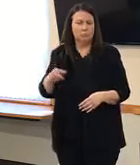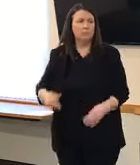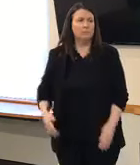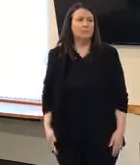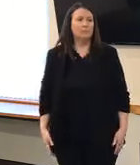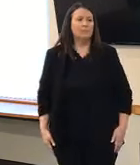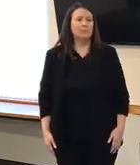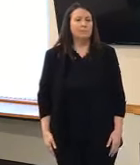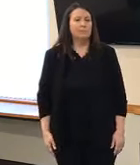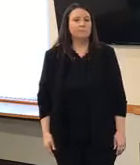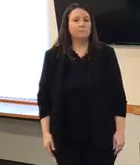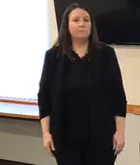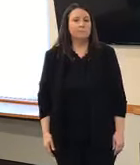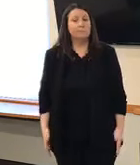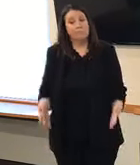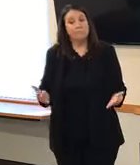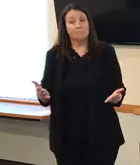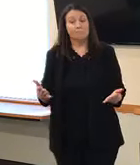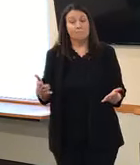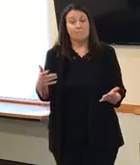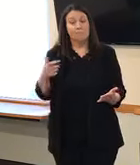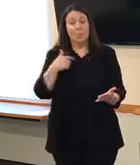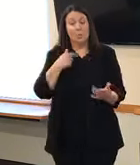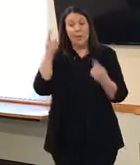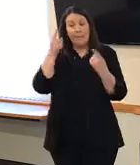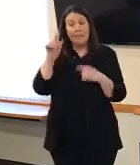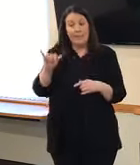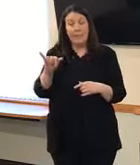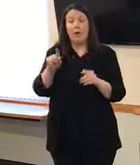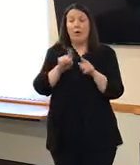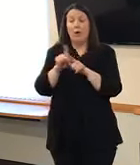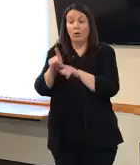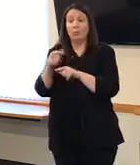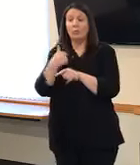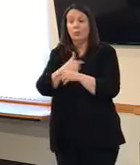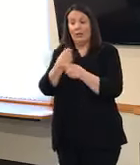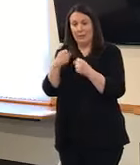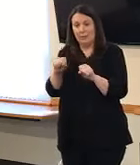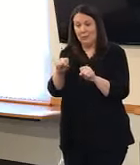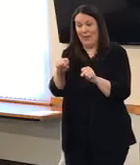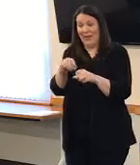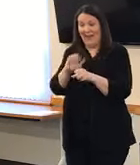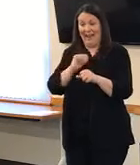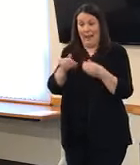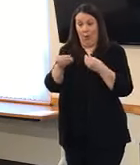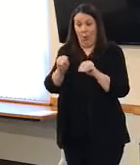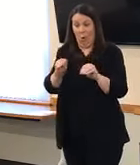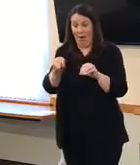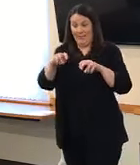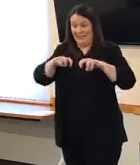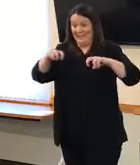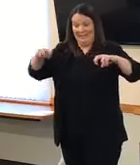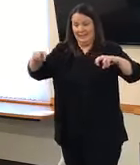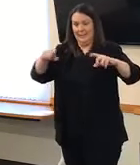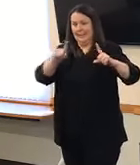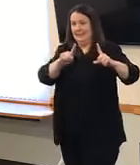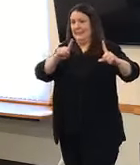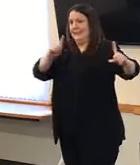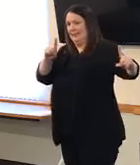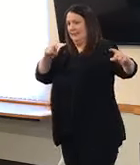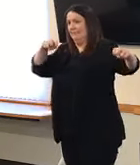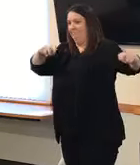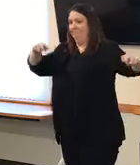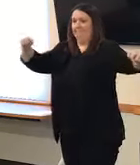provider. And so we're looking at ways, we also try to social distance in the office, um, as well,